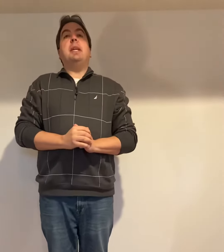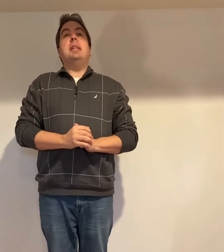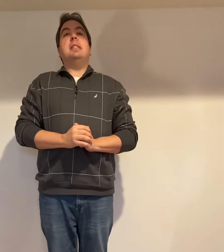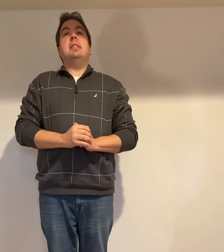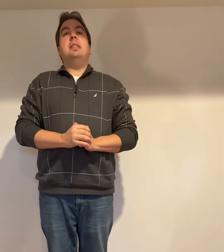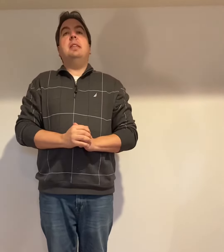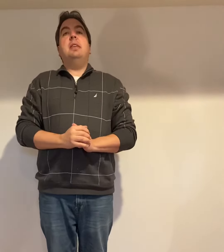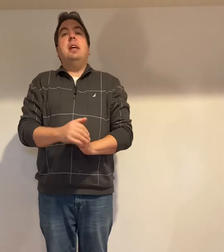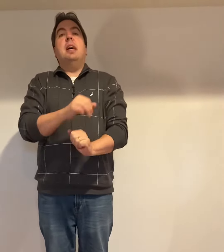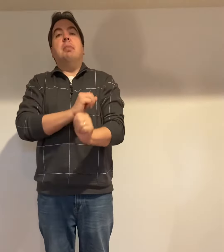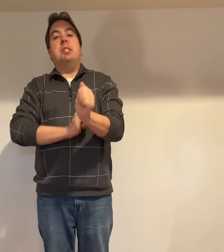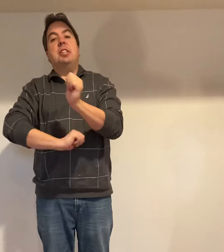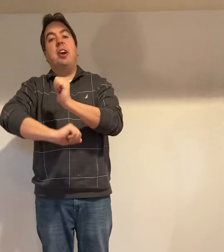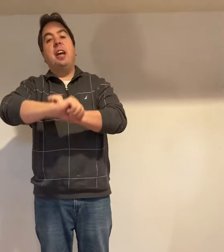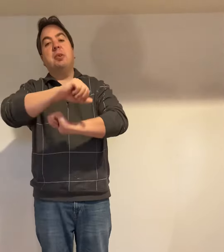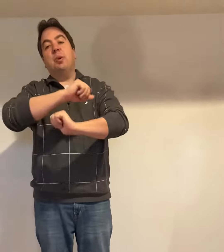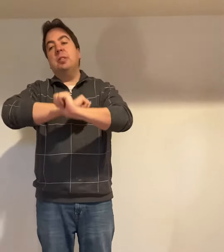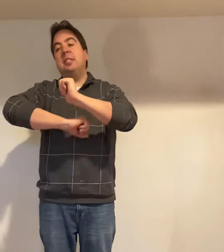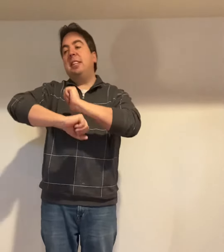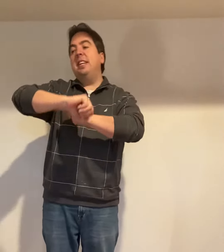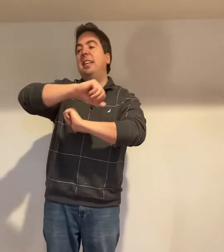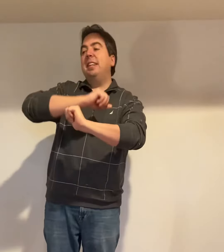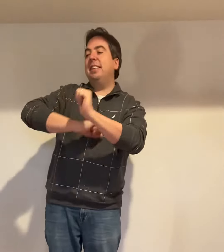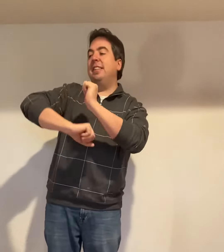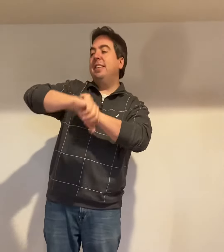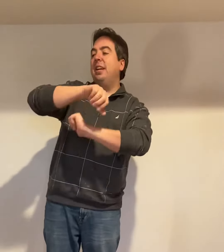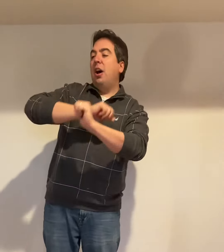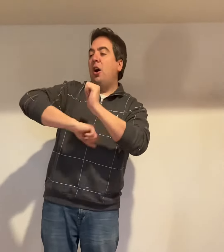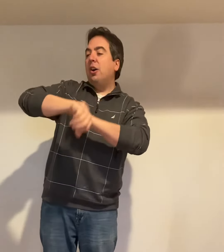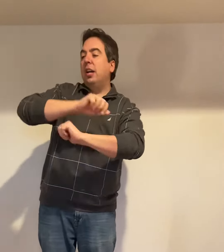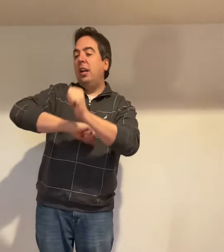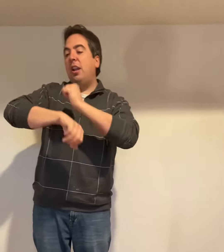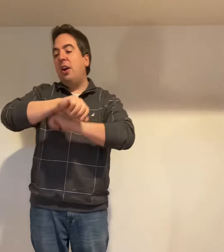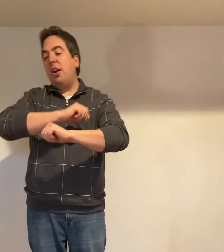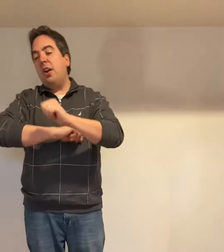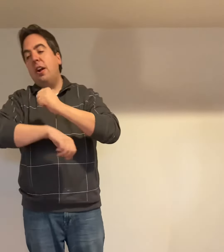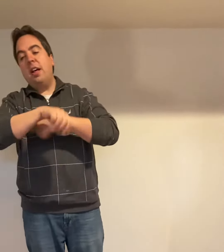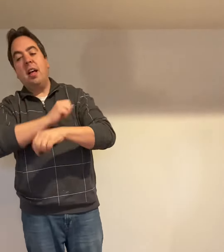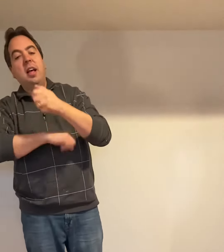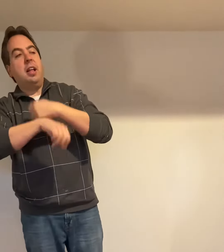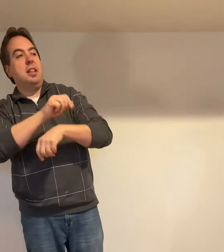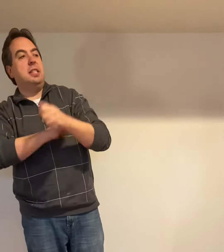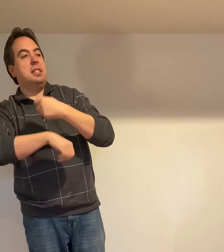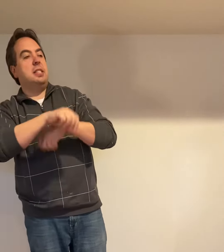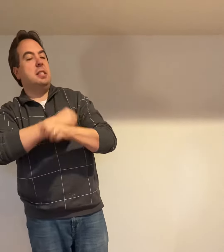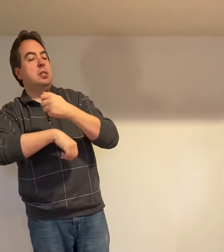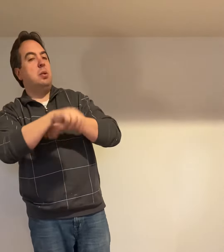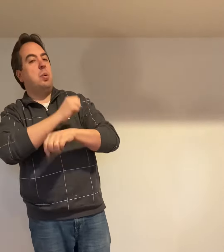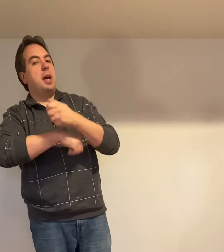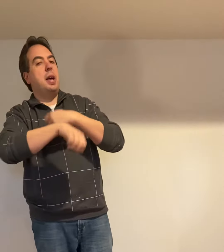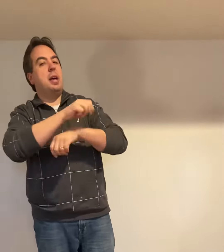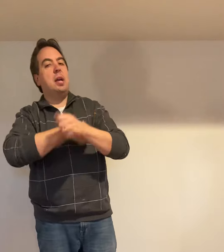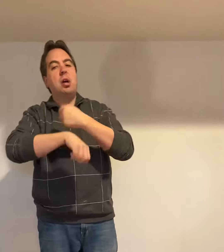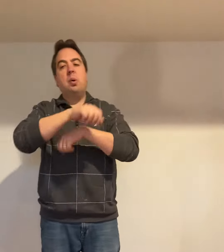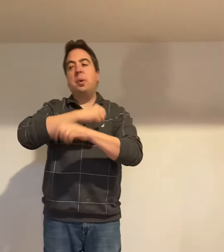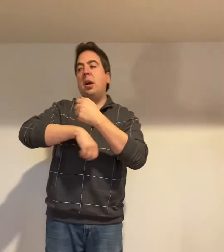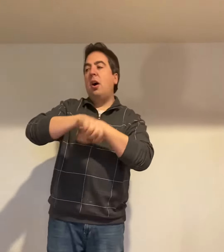assertive. I see your hand roll. Be assertive. converted. is the way. All